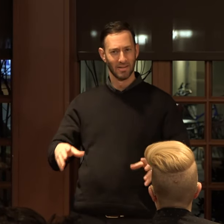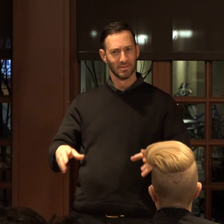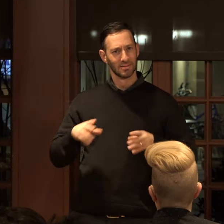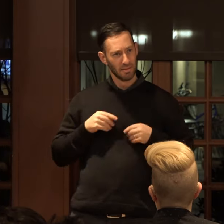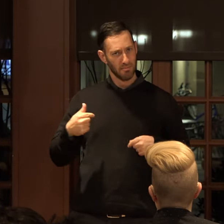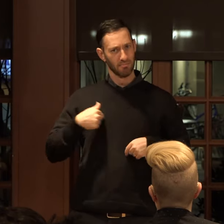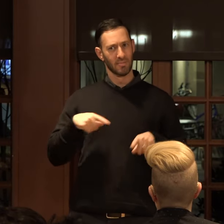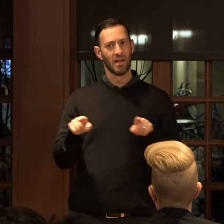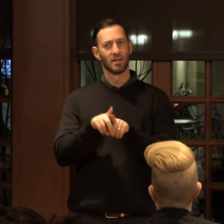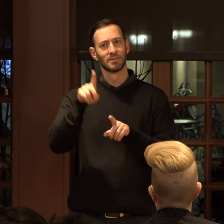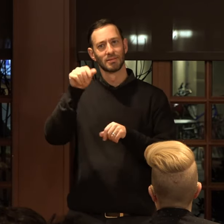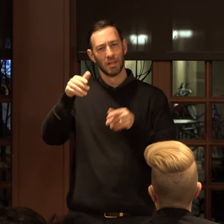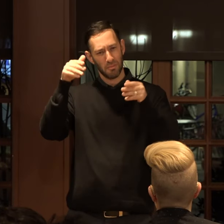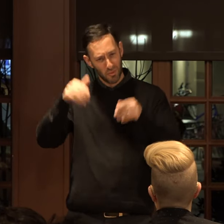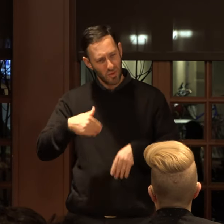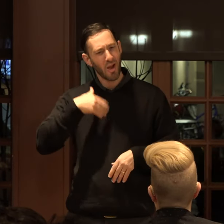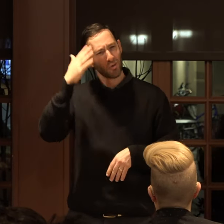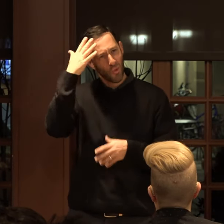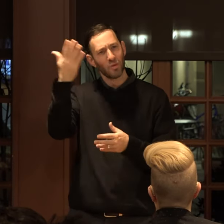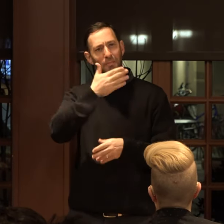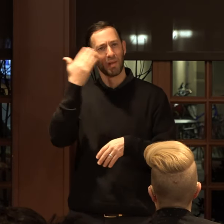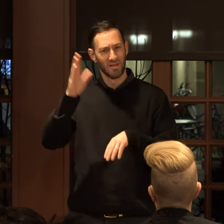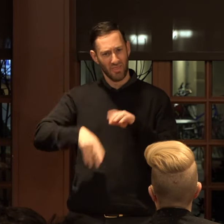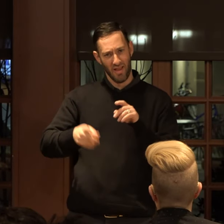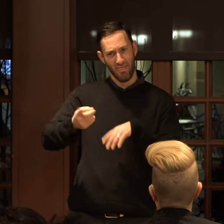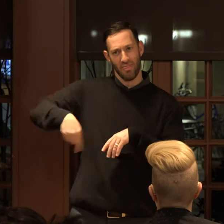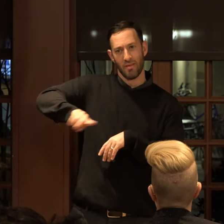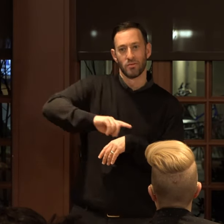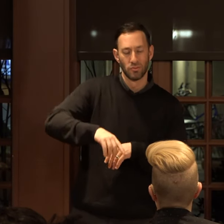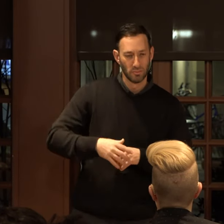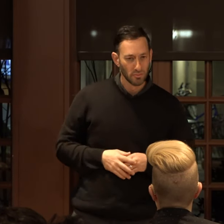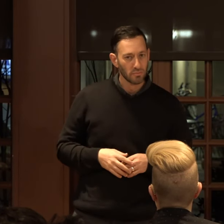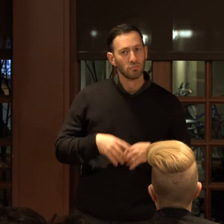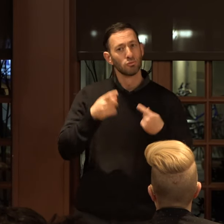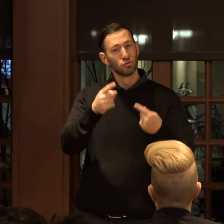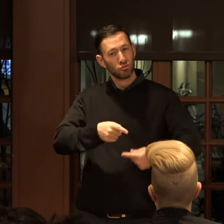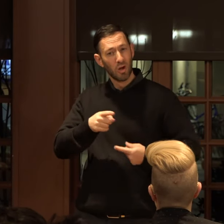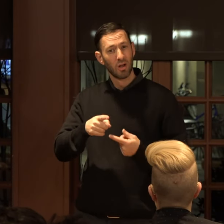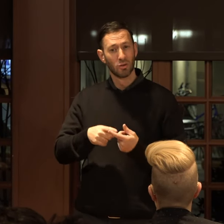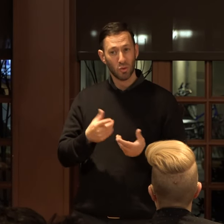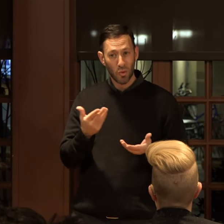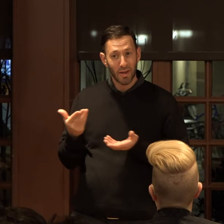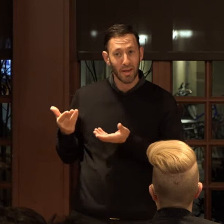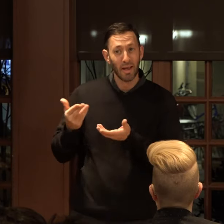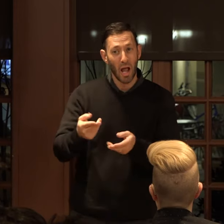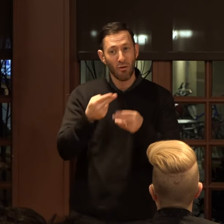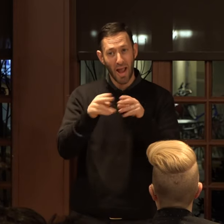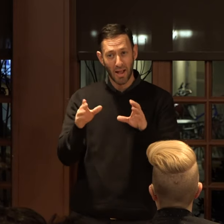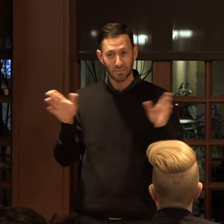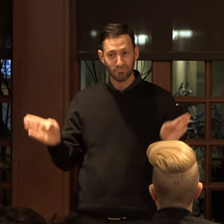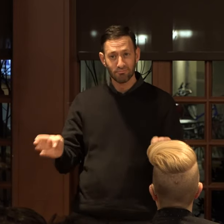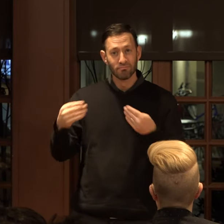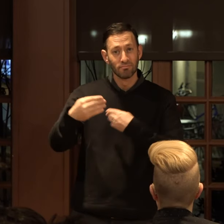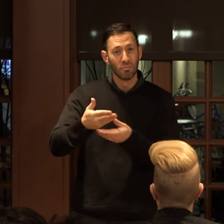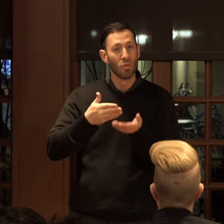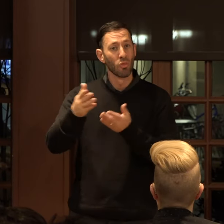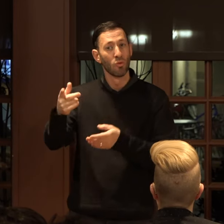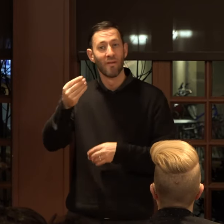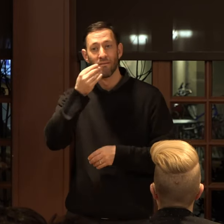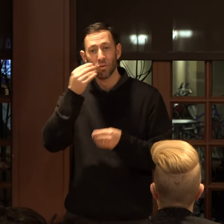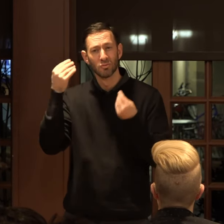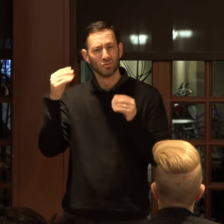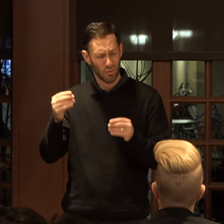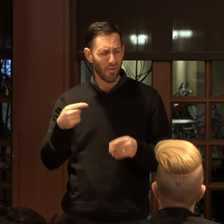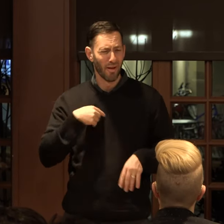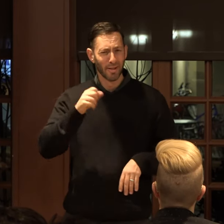that I, as a disabled person, know what is best for me more than they do. Struggling to carry a carton of eggs through a grocery store is something I can easily live with.